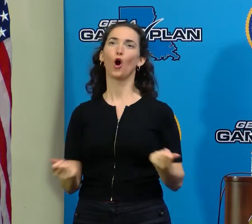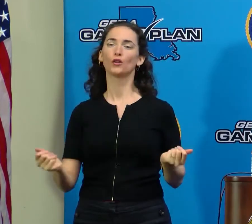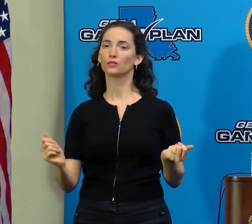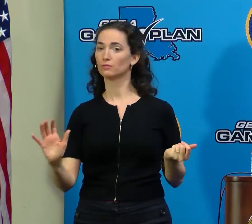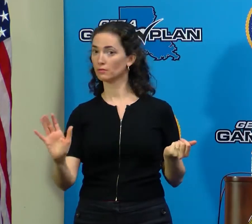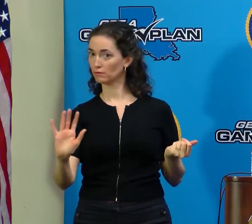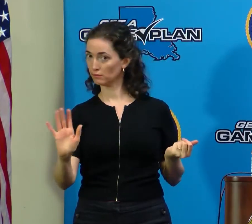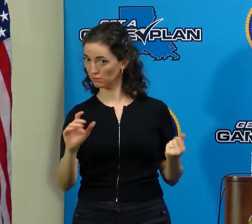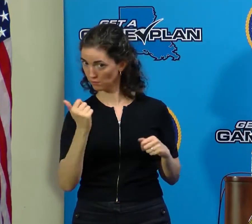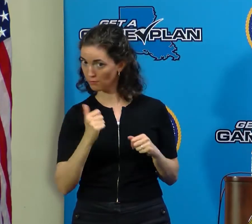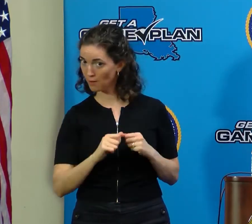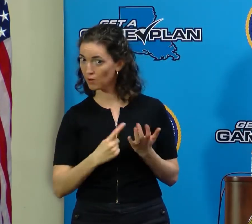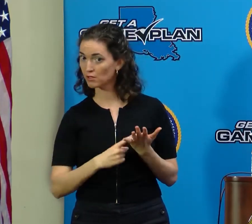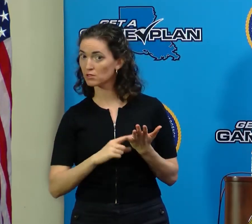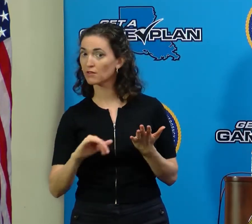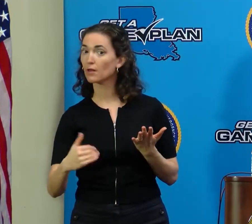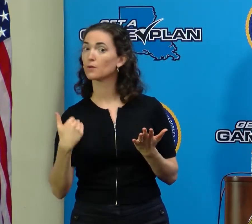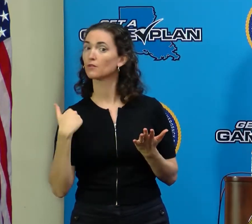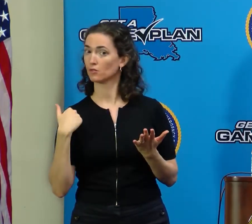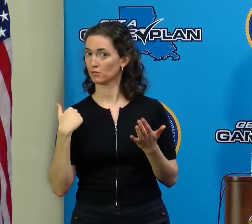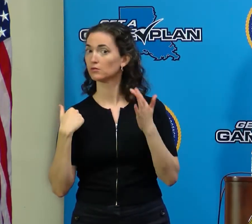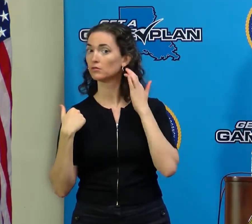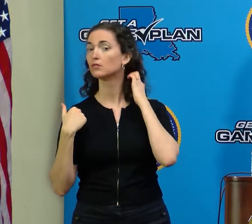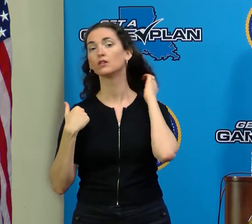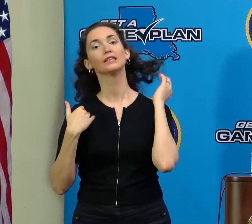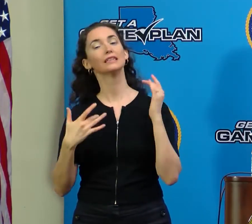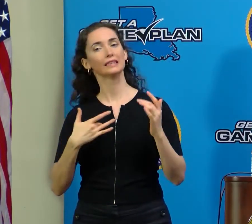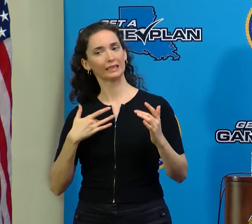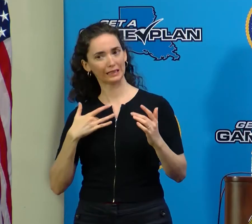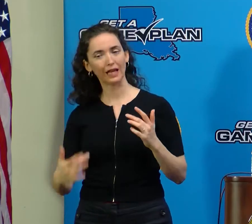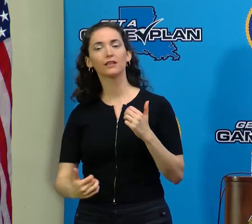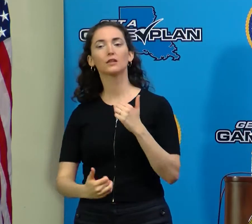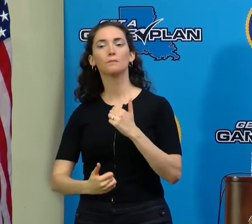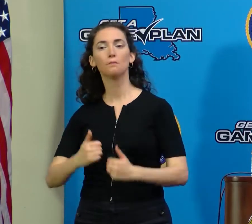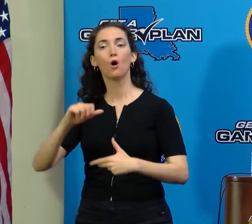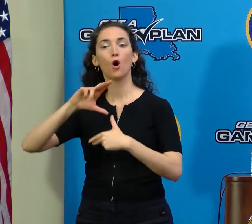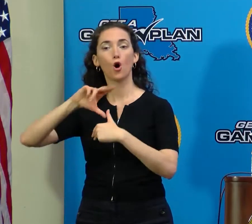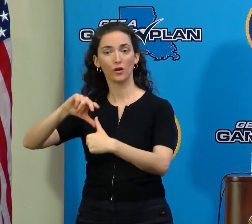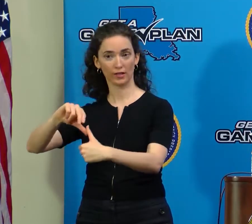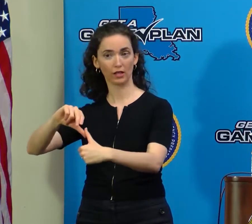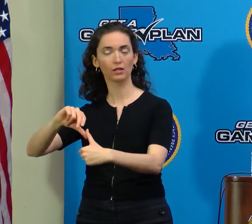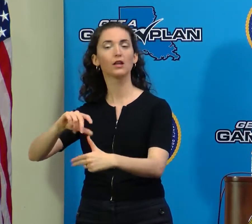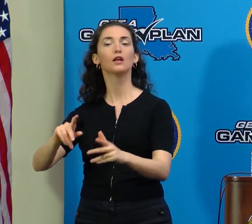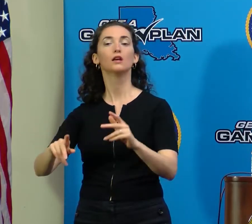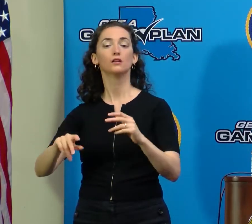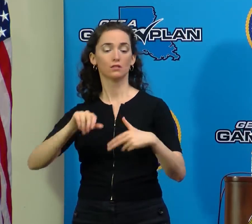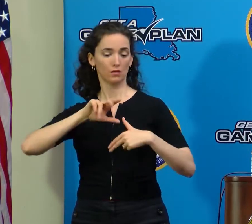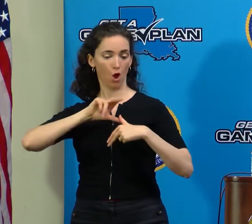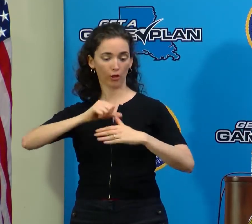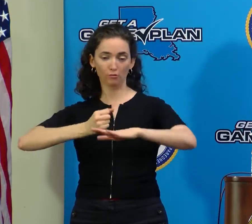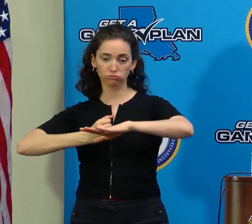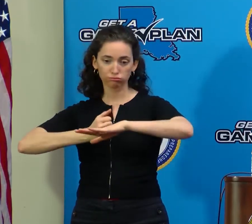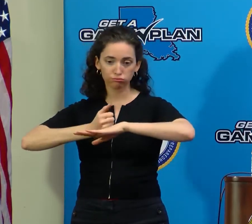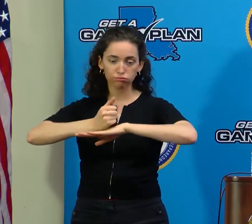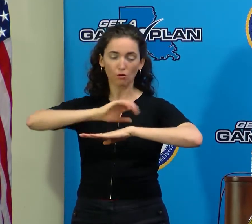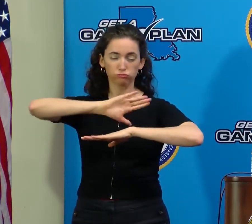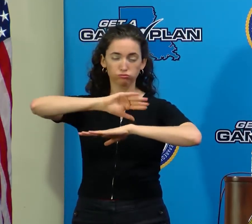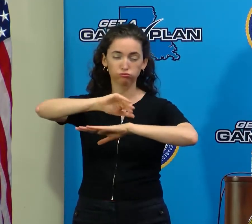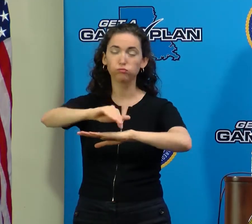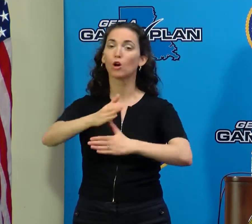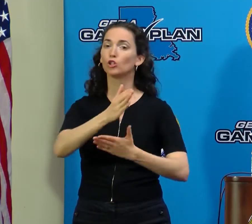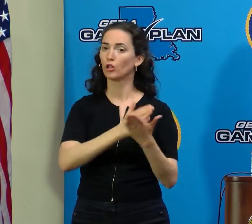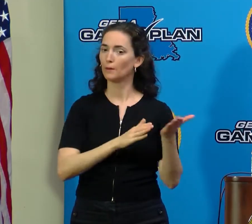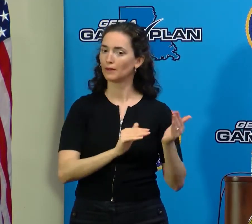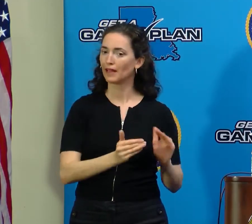in almost all of these storms, more people are killed after the storm passes.